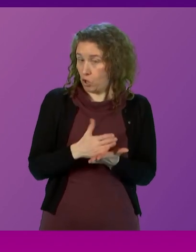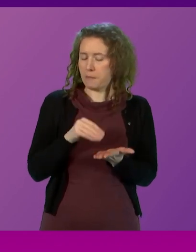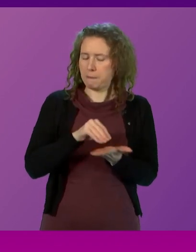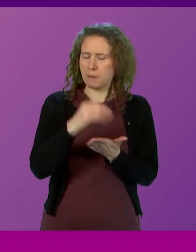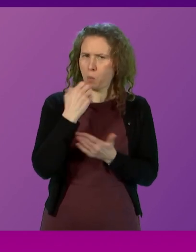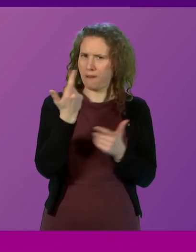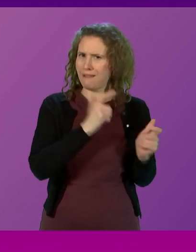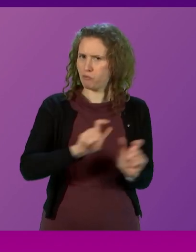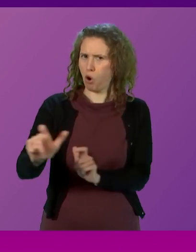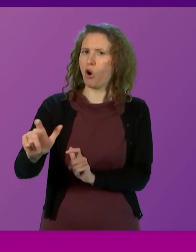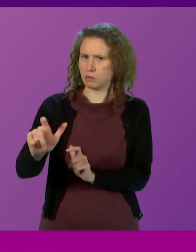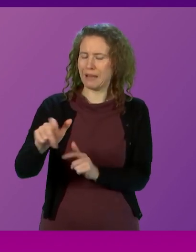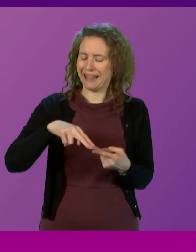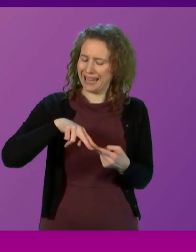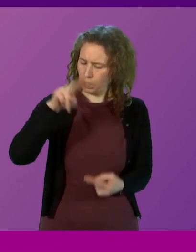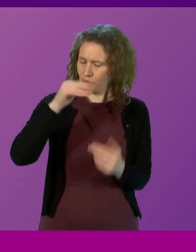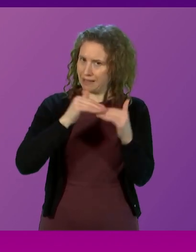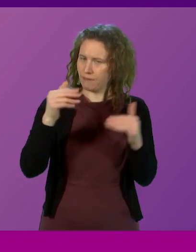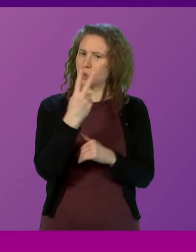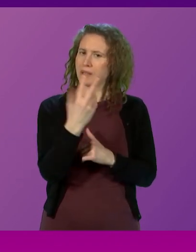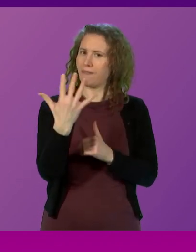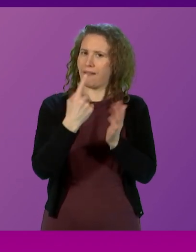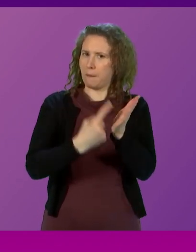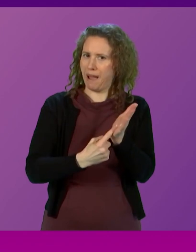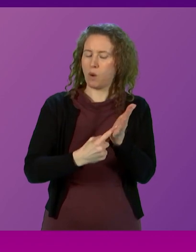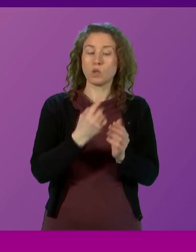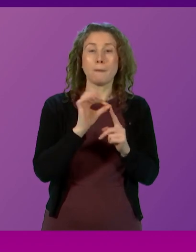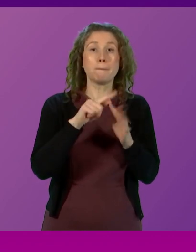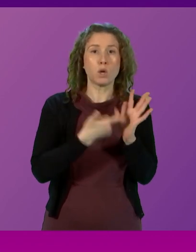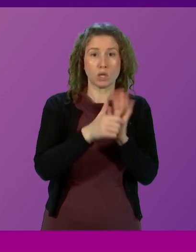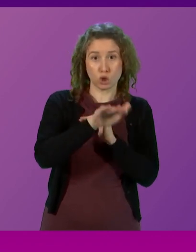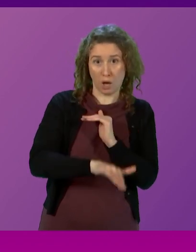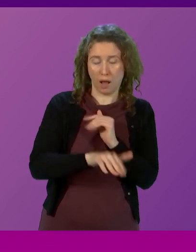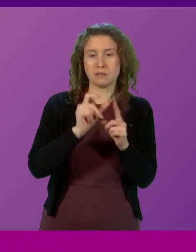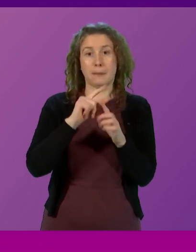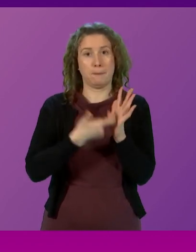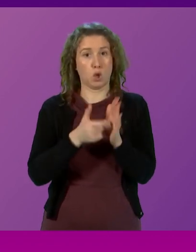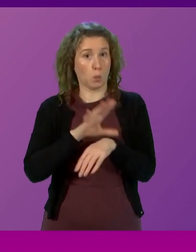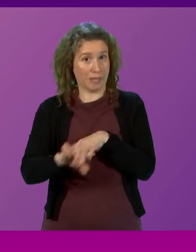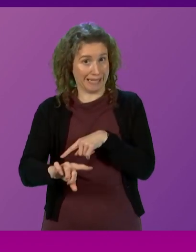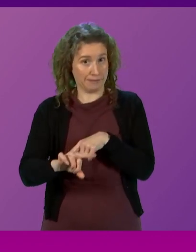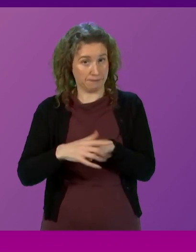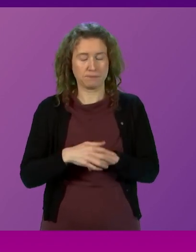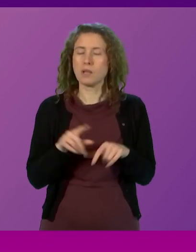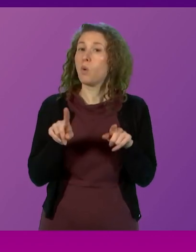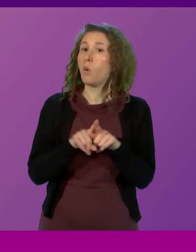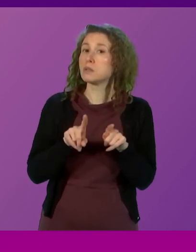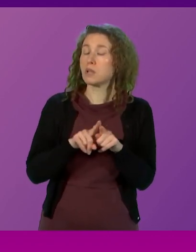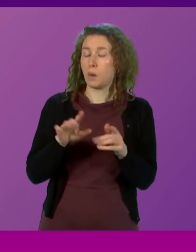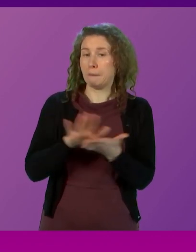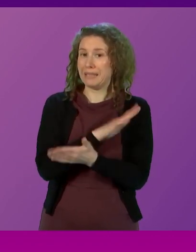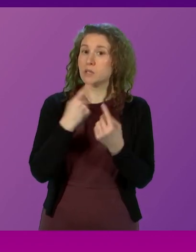will remain at the increased level of £25 per child per week. I am pleased also to announce